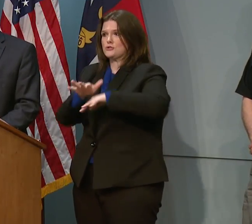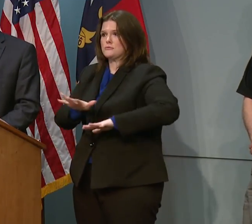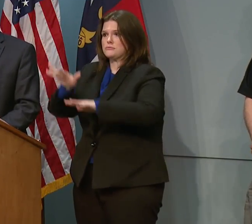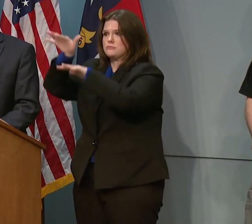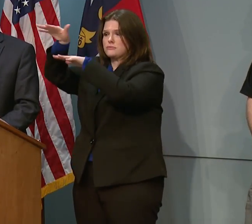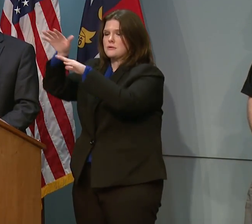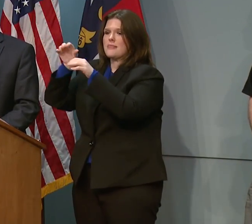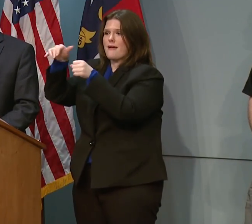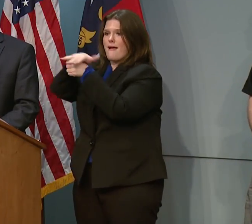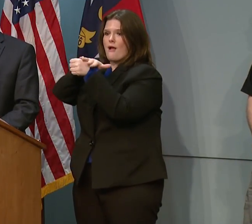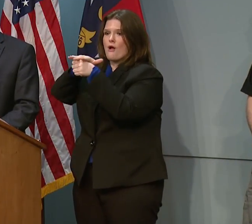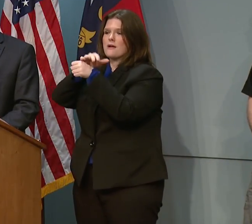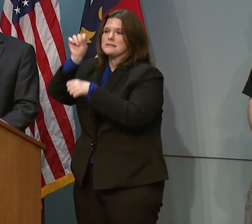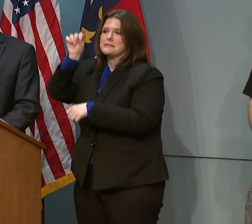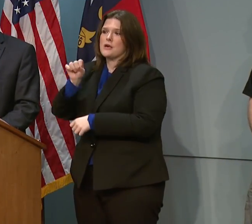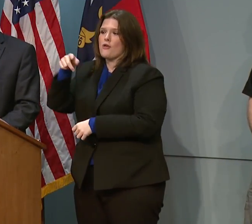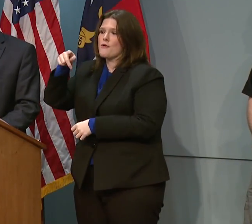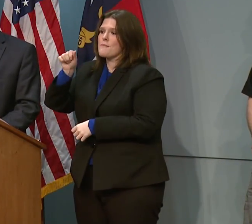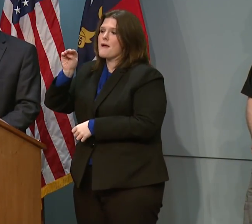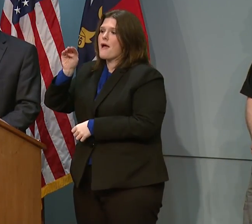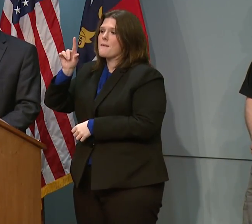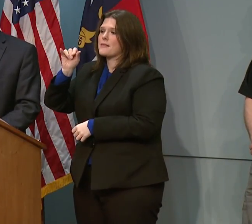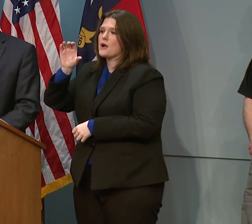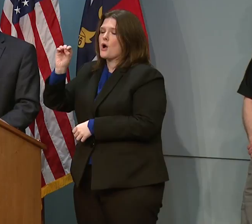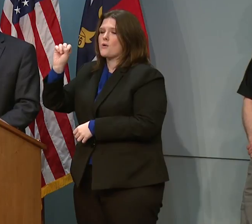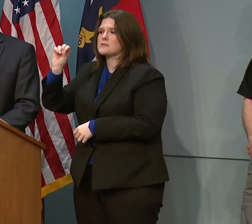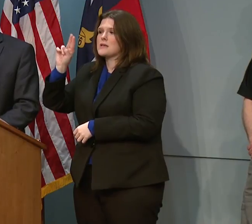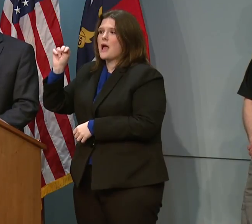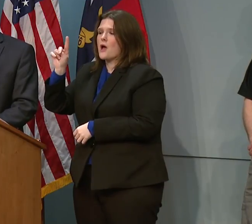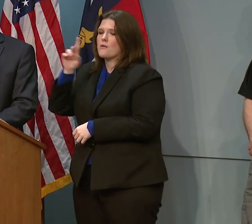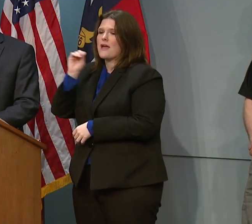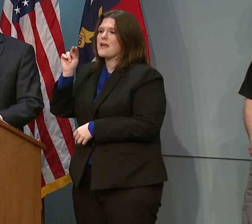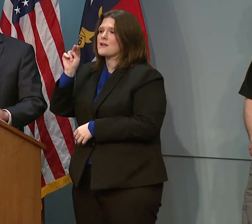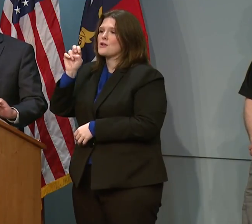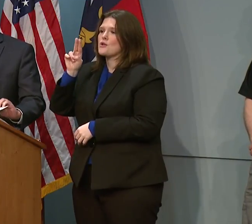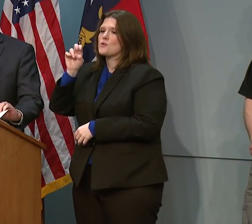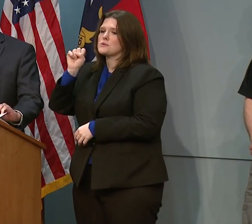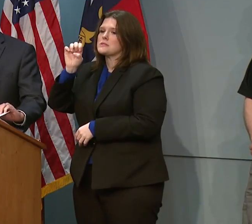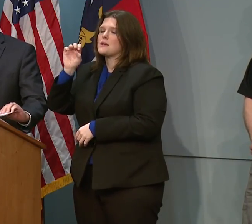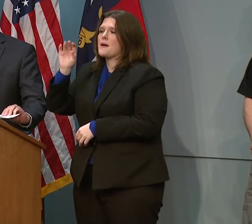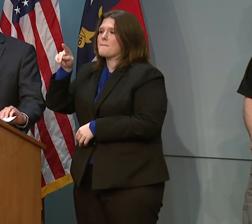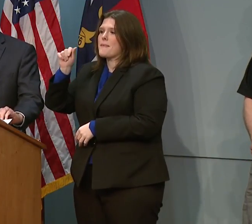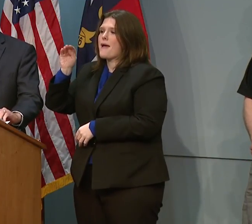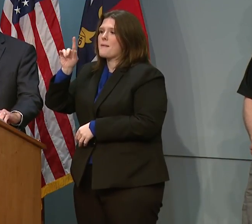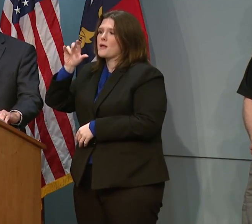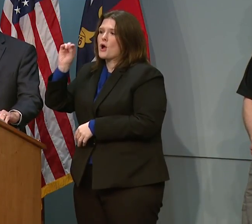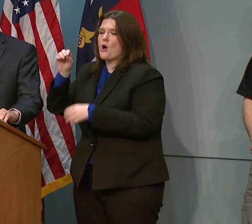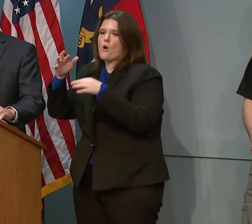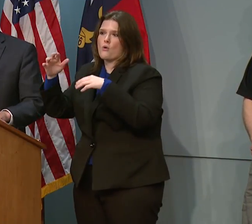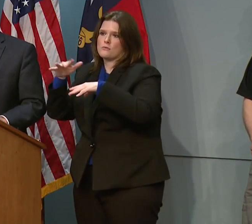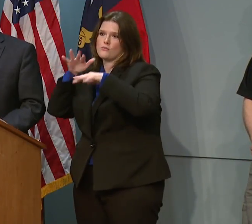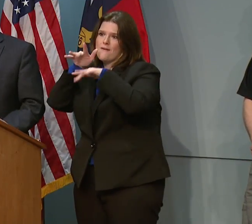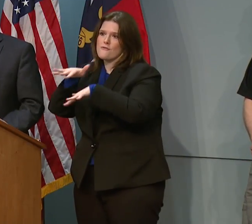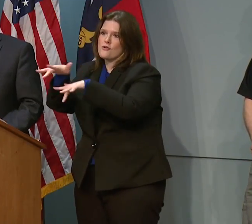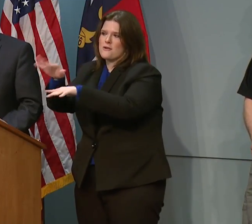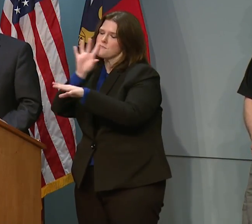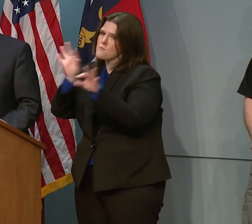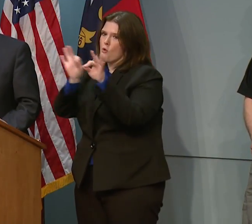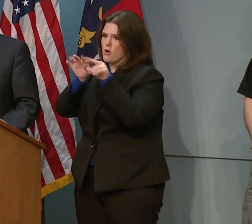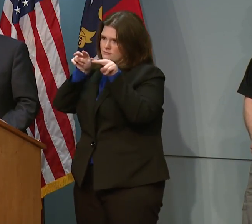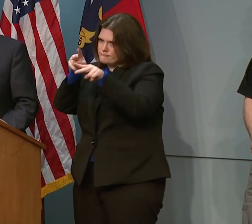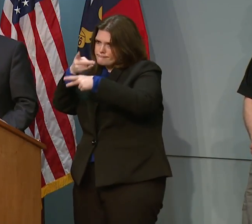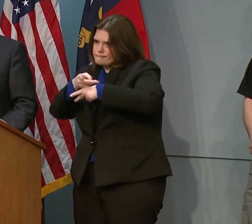areas adjunct to southern Pamlico Sound and the new Pamlico Rivers, which is very important to watch also. Hurricane